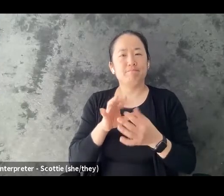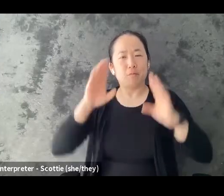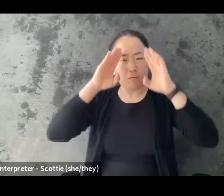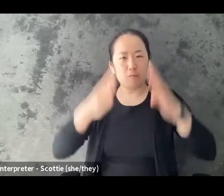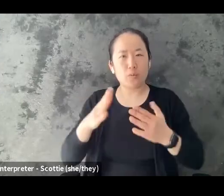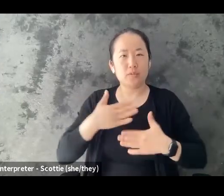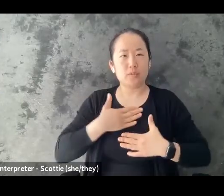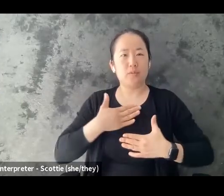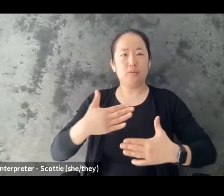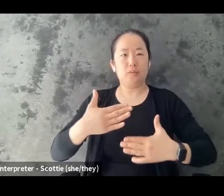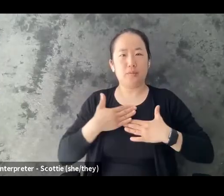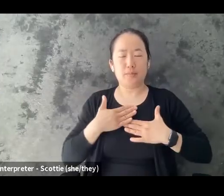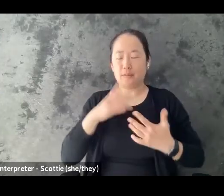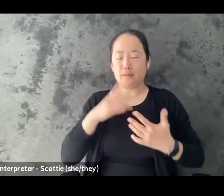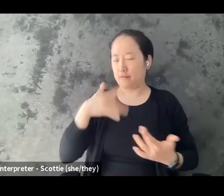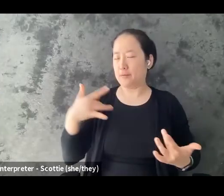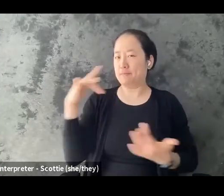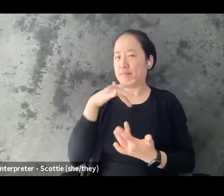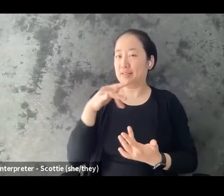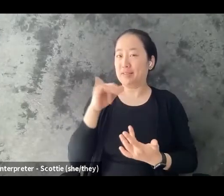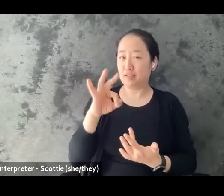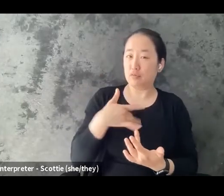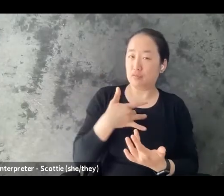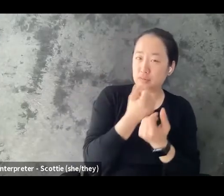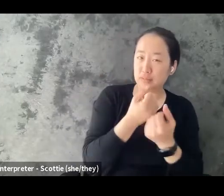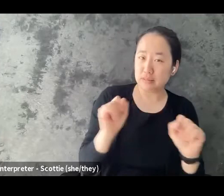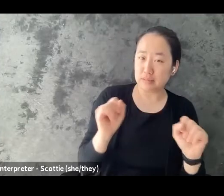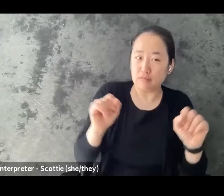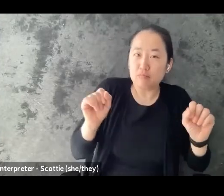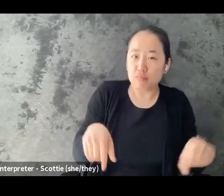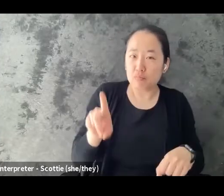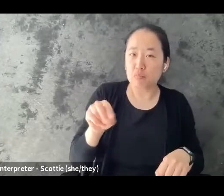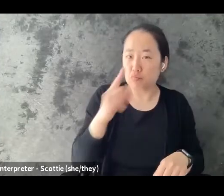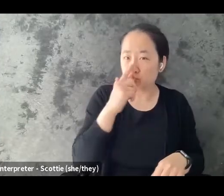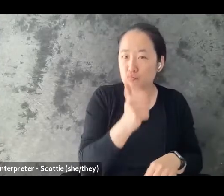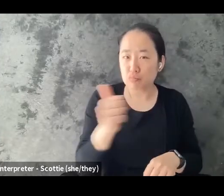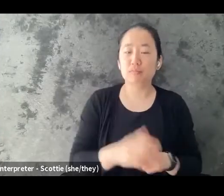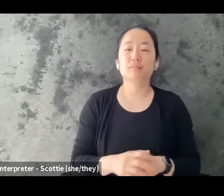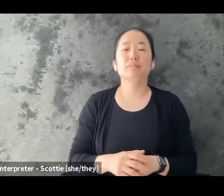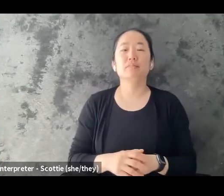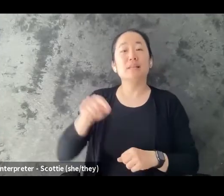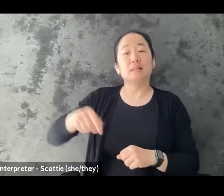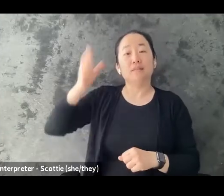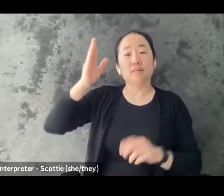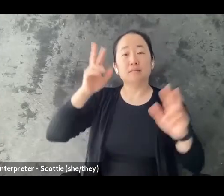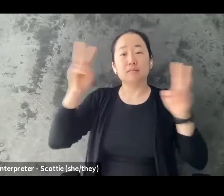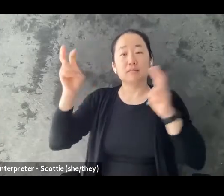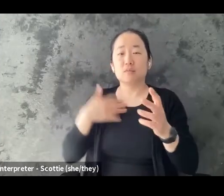do so today. So some of the content in this webinar, it may bring up some discomfort, anxiety,